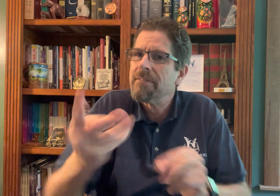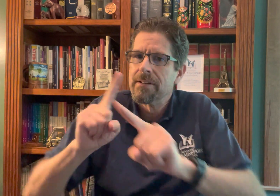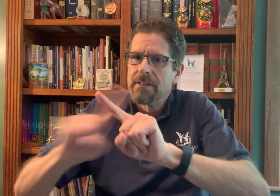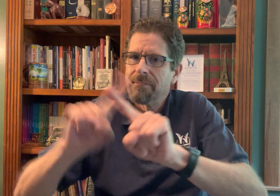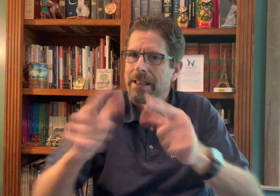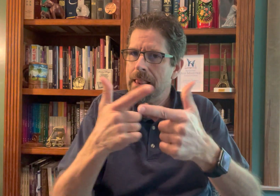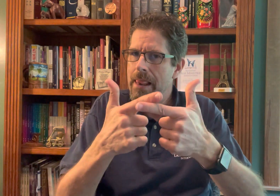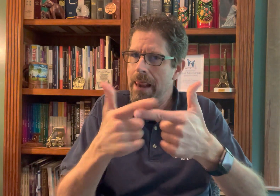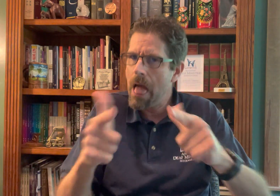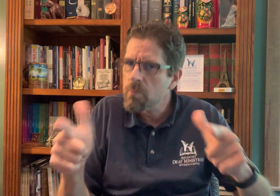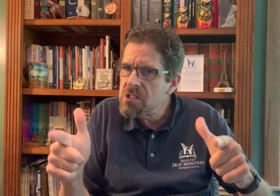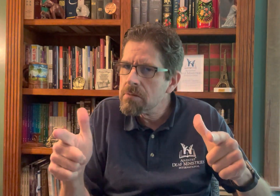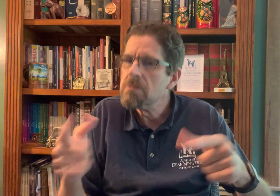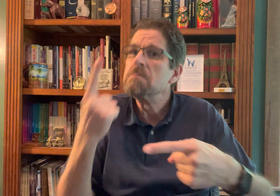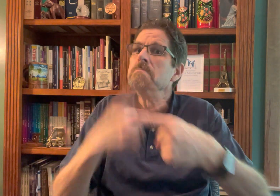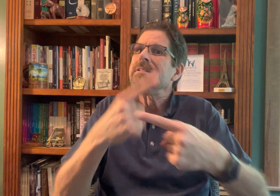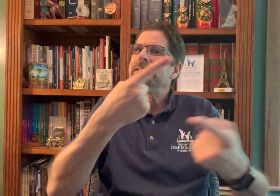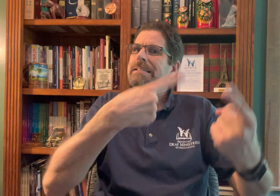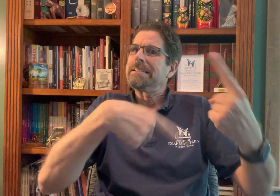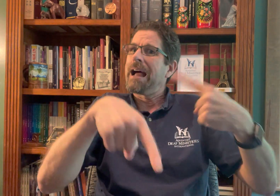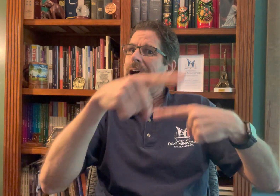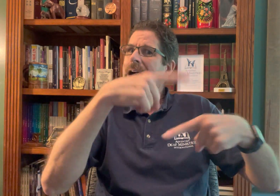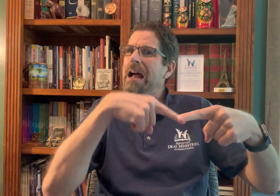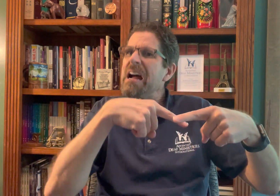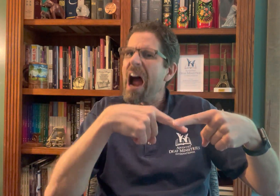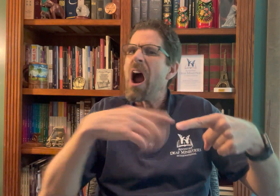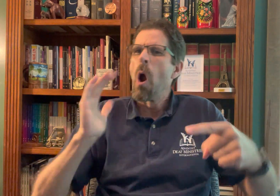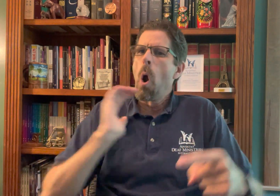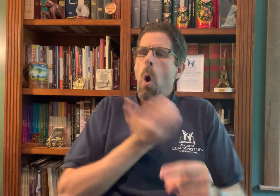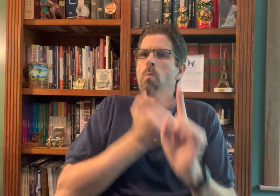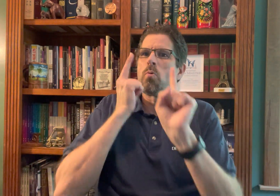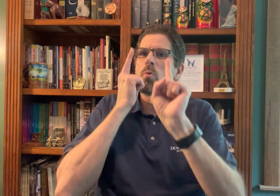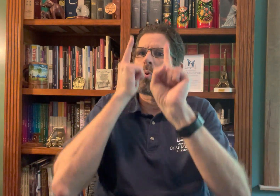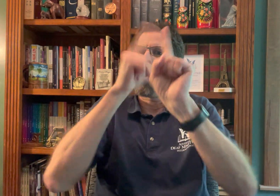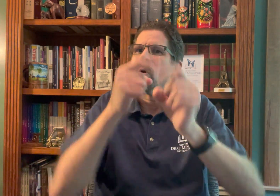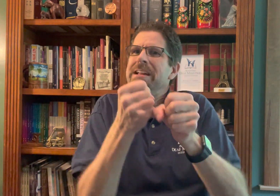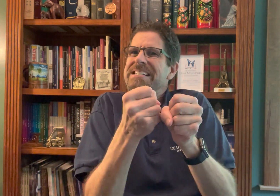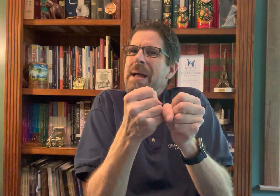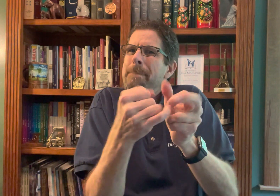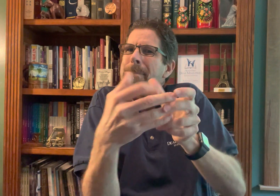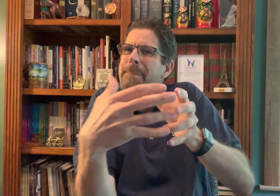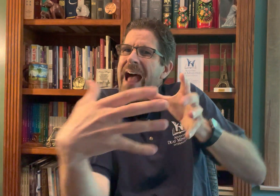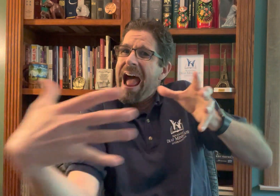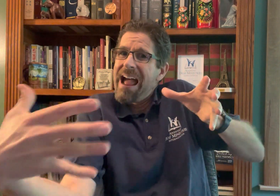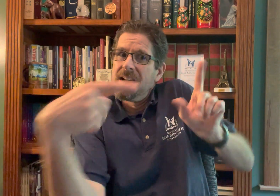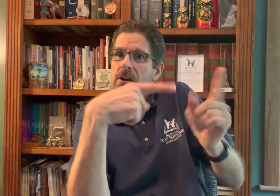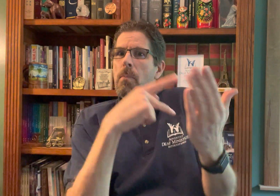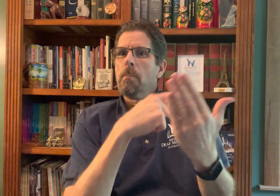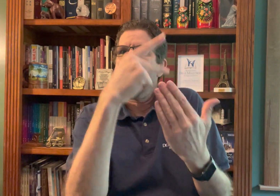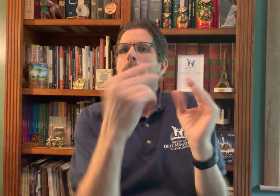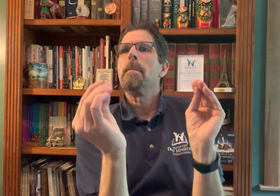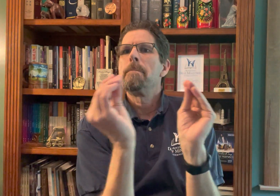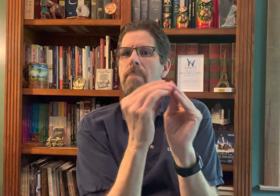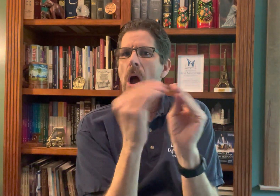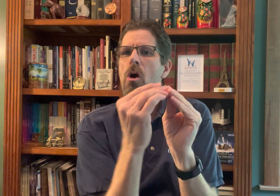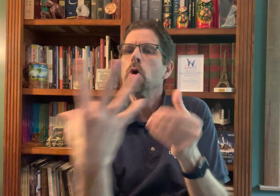spiritual things to encourage them so that they can grow, so that they can become